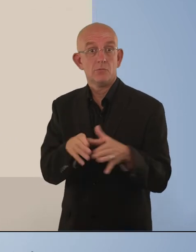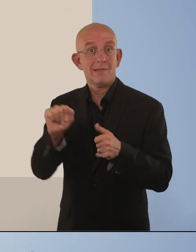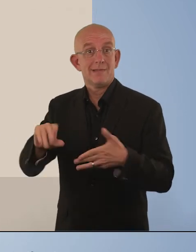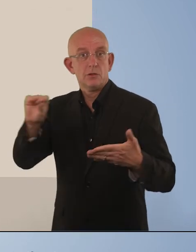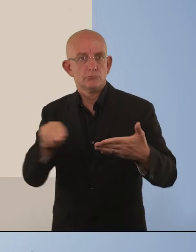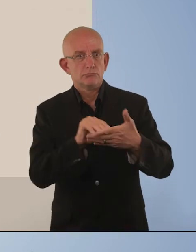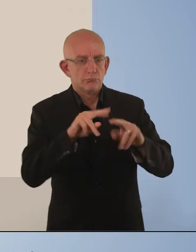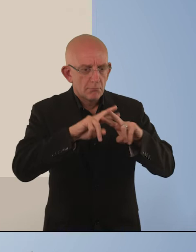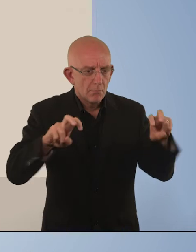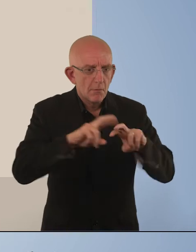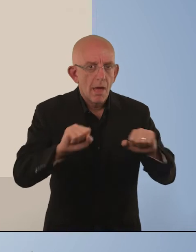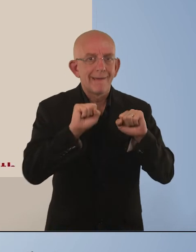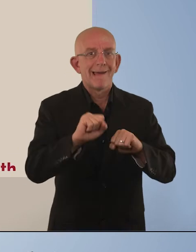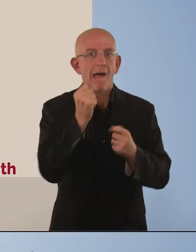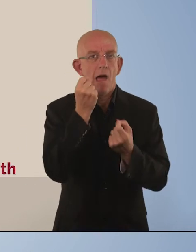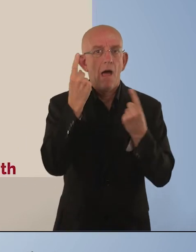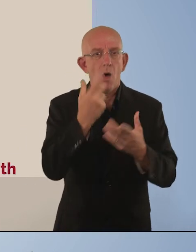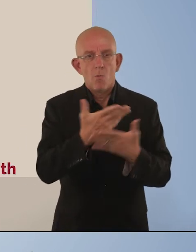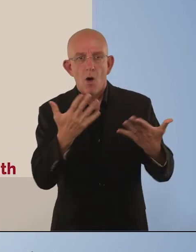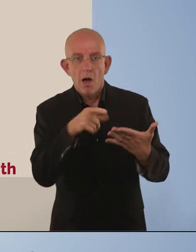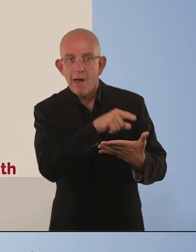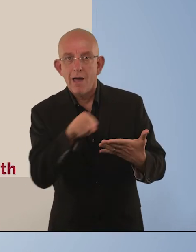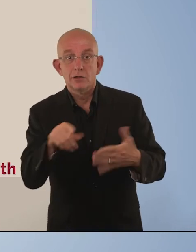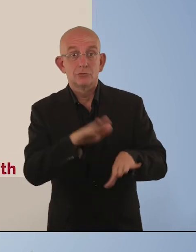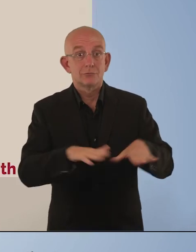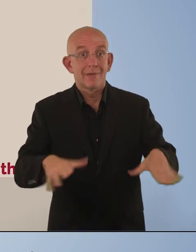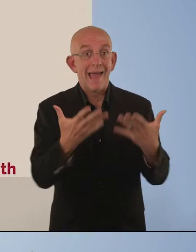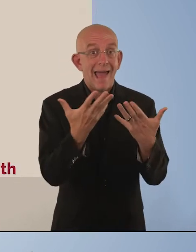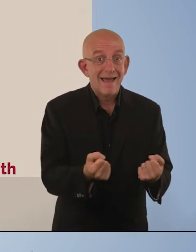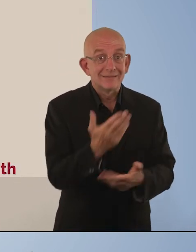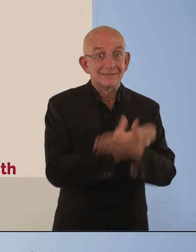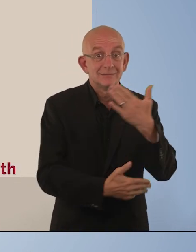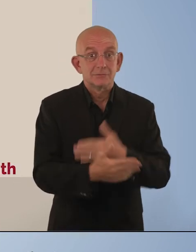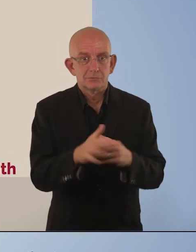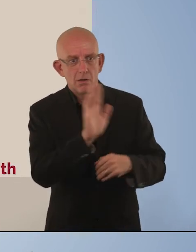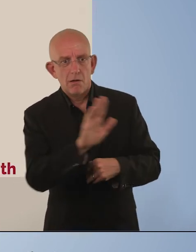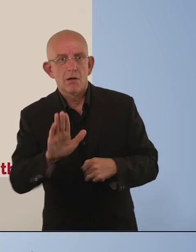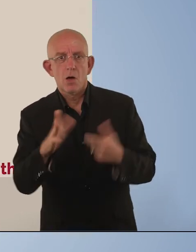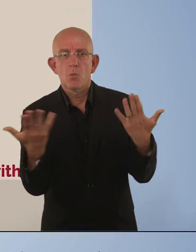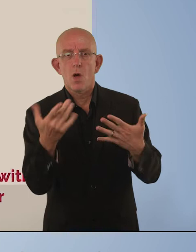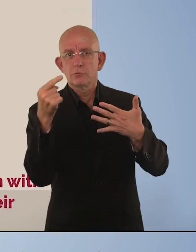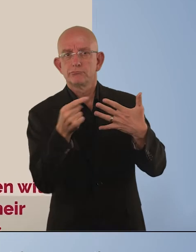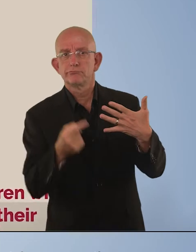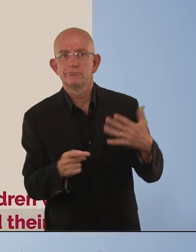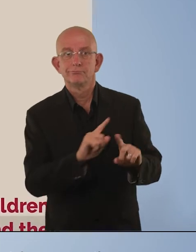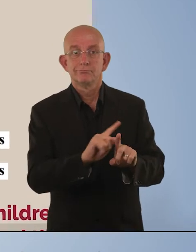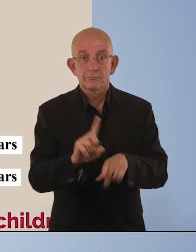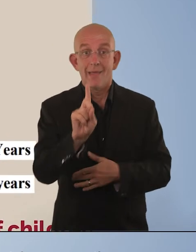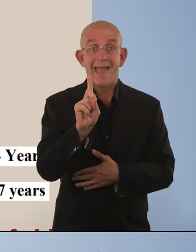a more comprehensive estimate of the prevalence of children with disabilities and their characteristics. However,